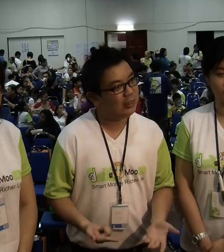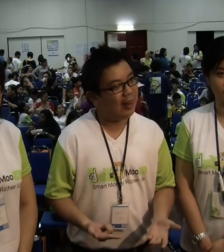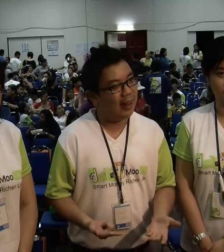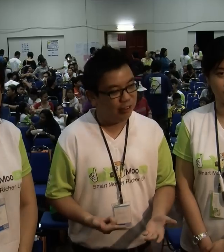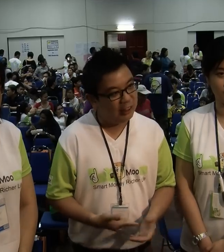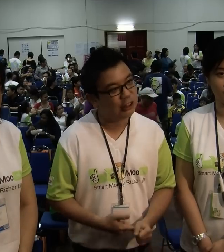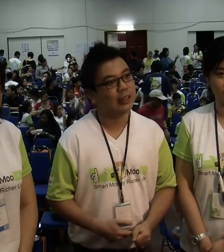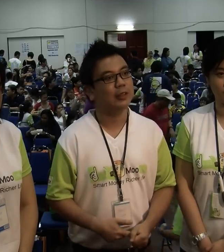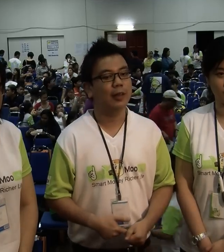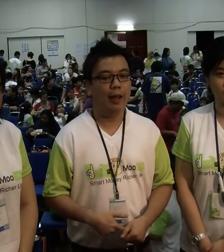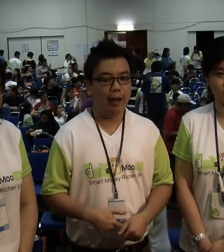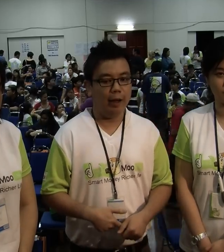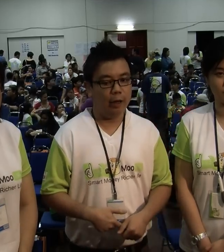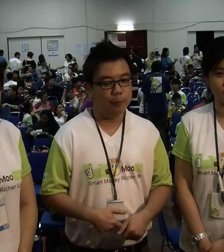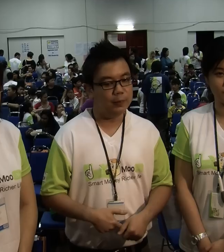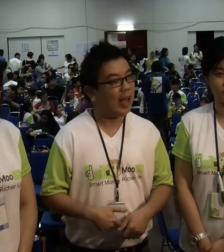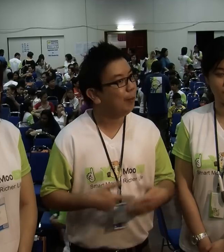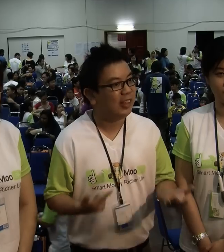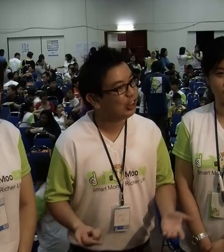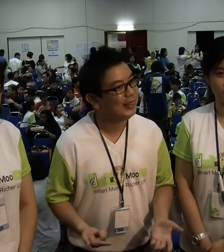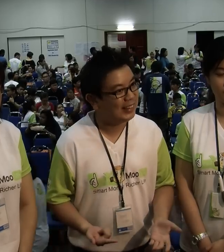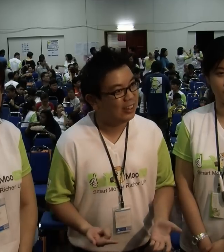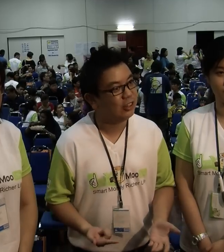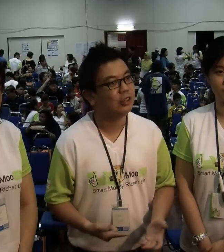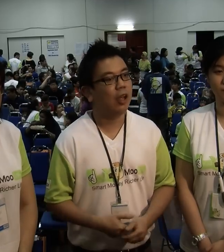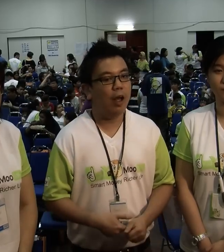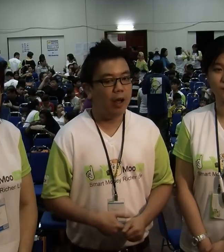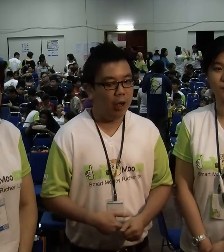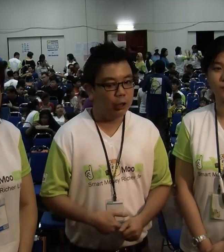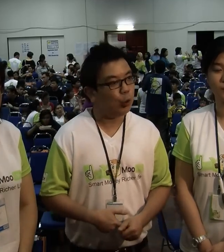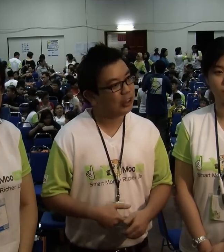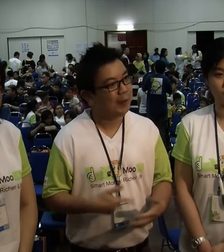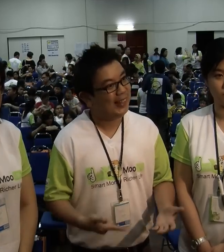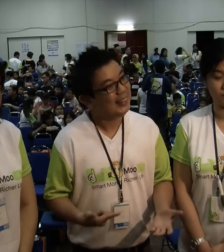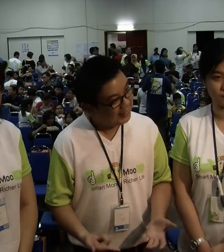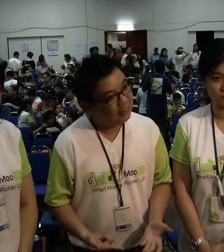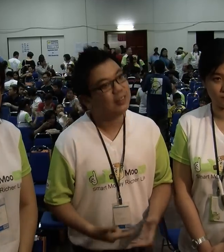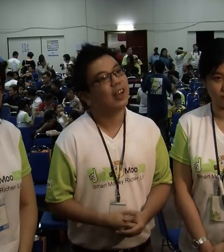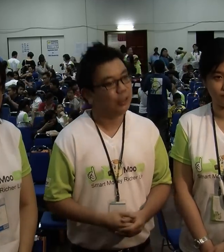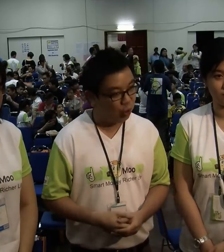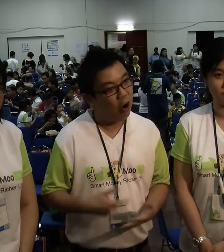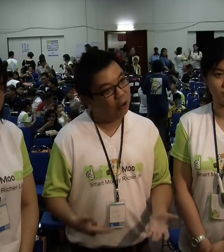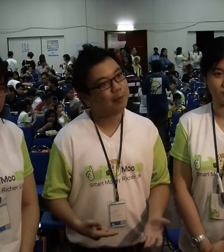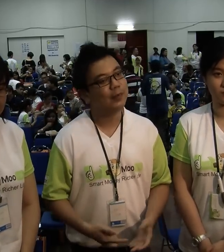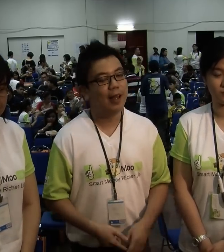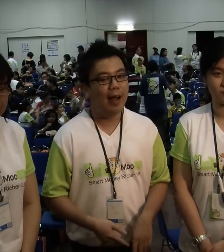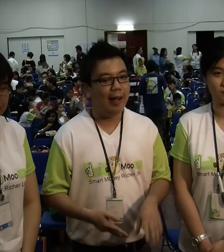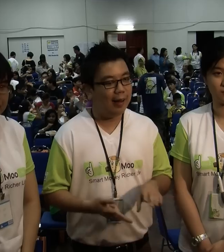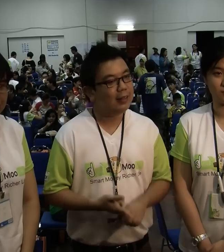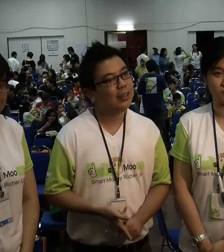education, high management skills, social media skills, and so on. And lastly,